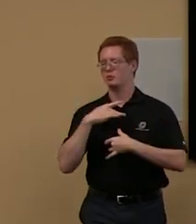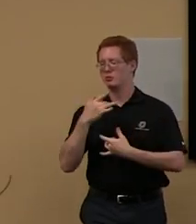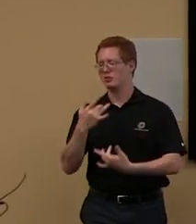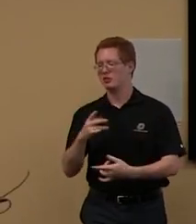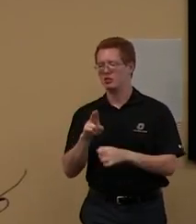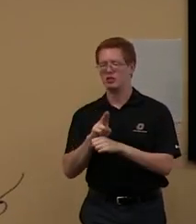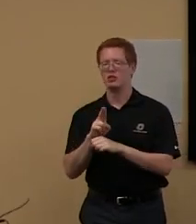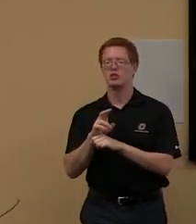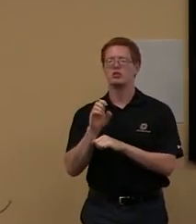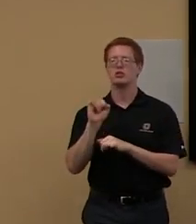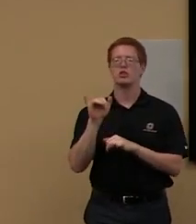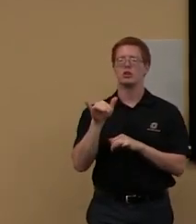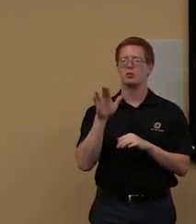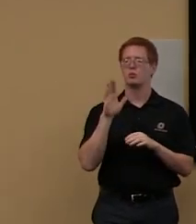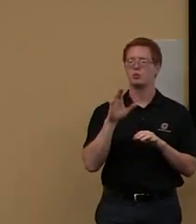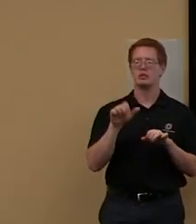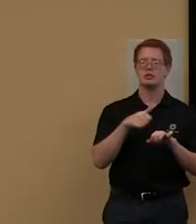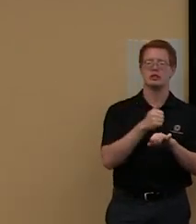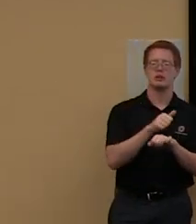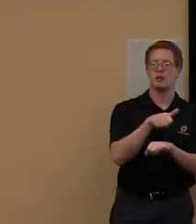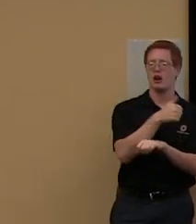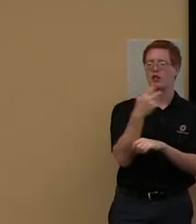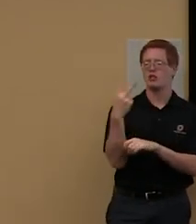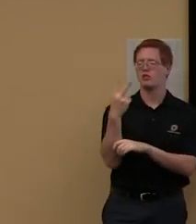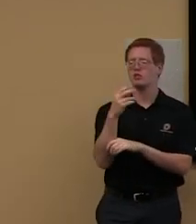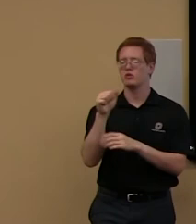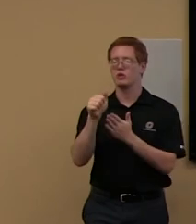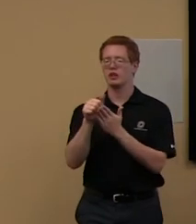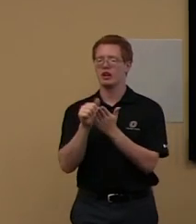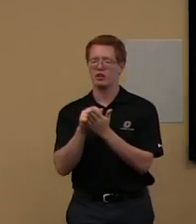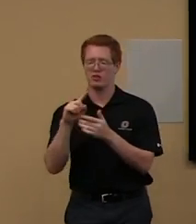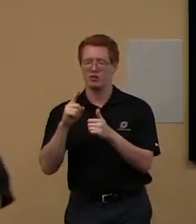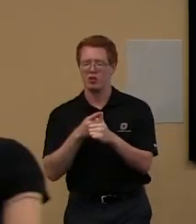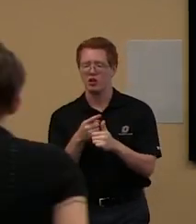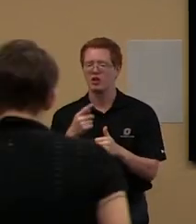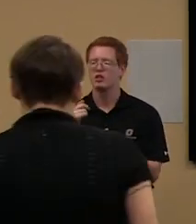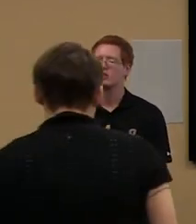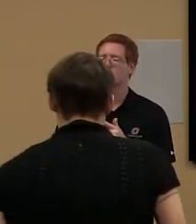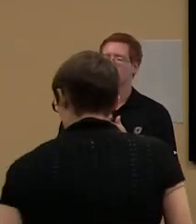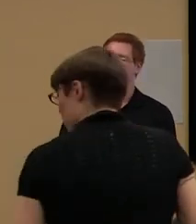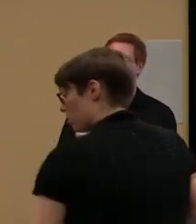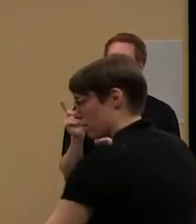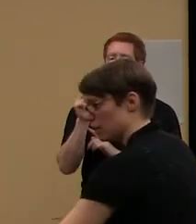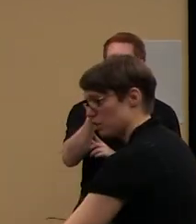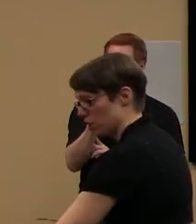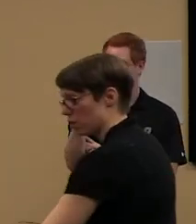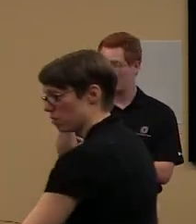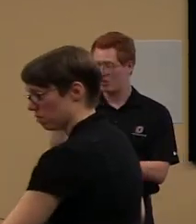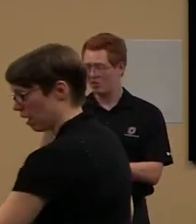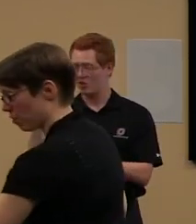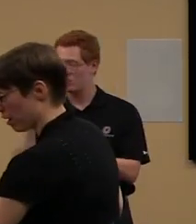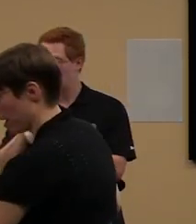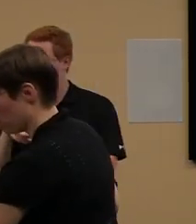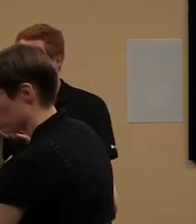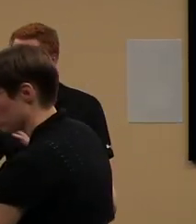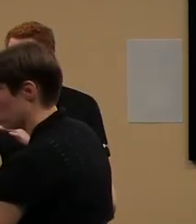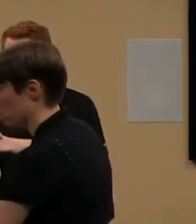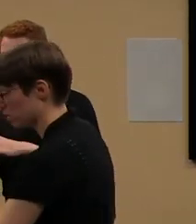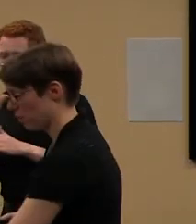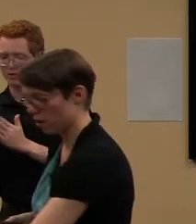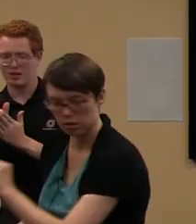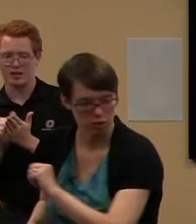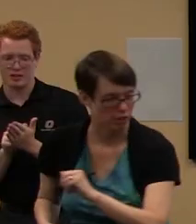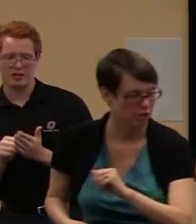I'll do the other two accounts first and then I'll come right back to you and tell you how to do this so you're into your library account